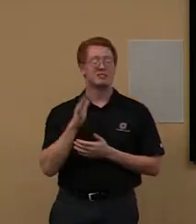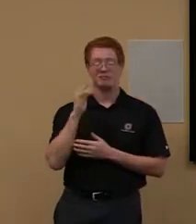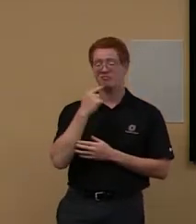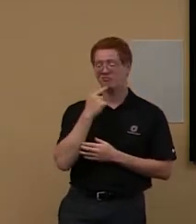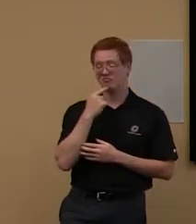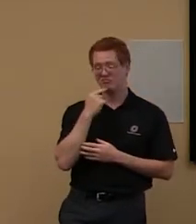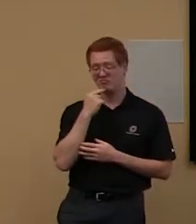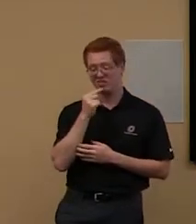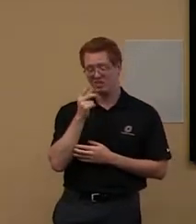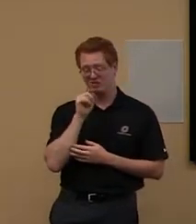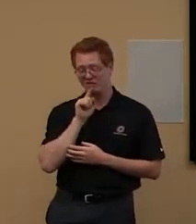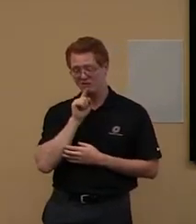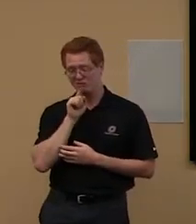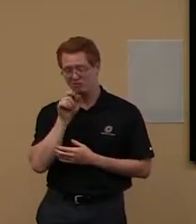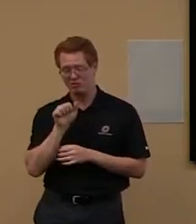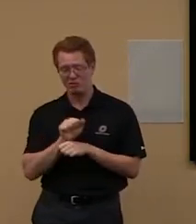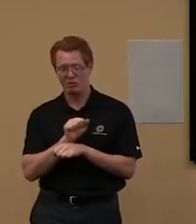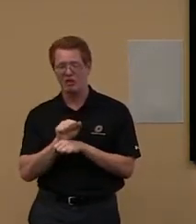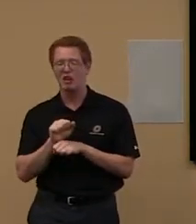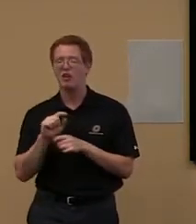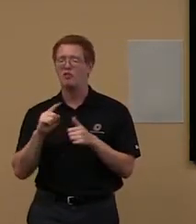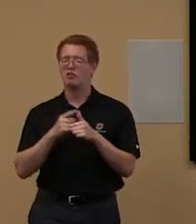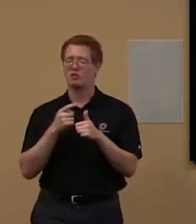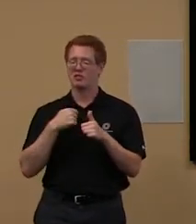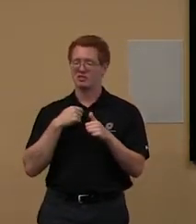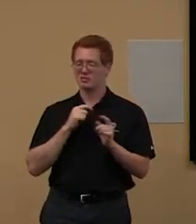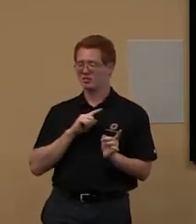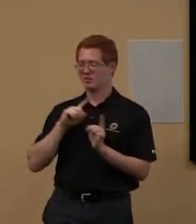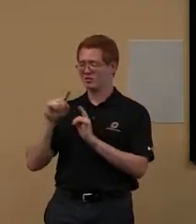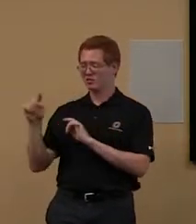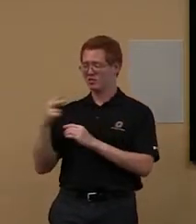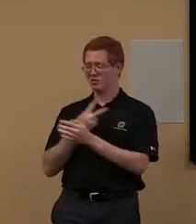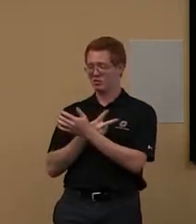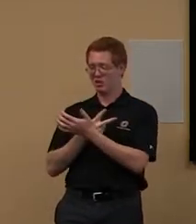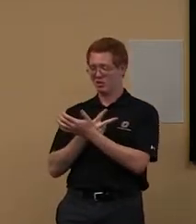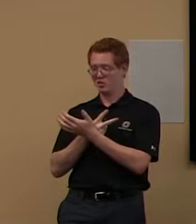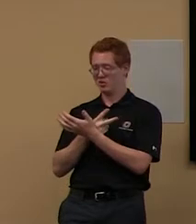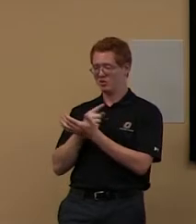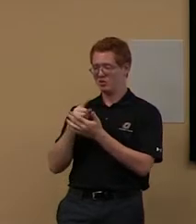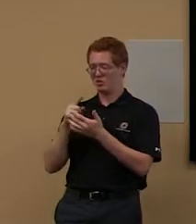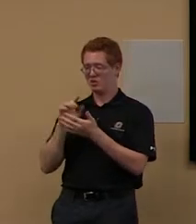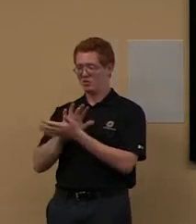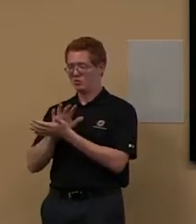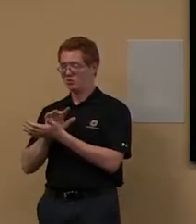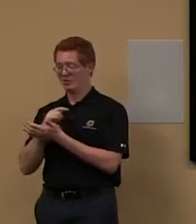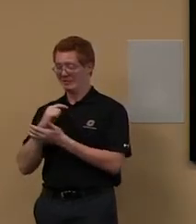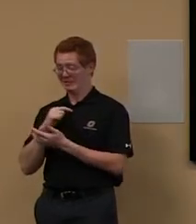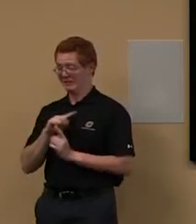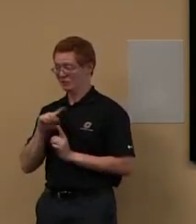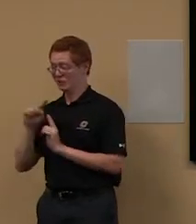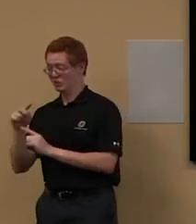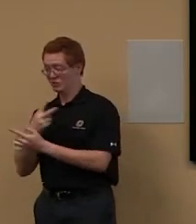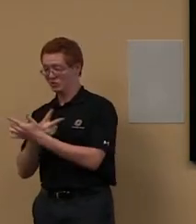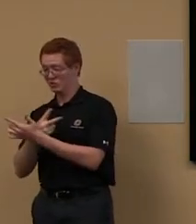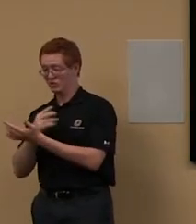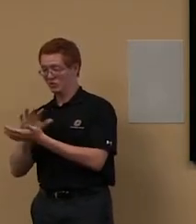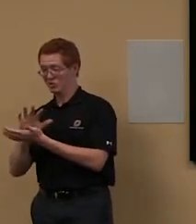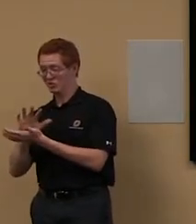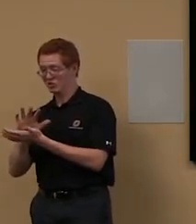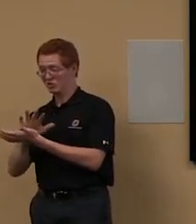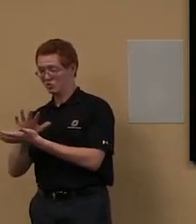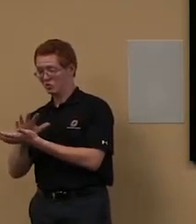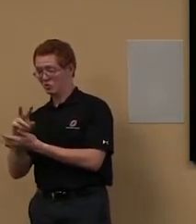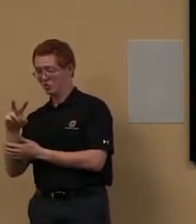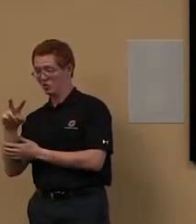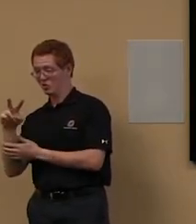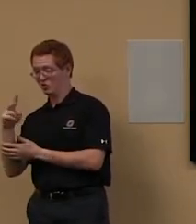the first time I went to grad school, um, I've been to grad school twice. So, um, first time I went to grad school, I didn't meet with